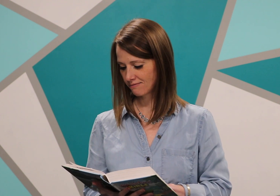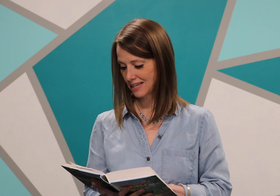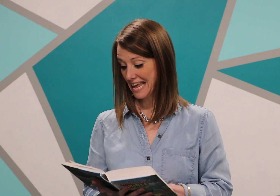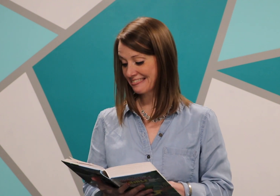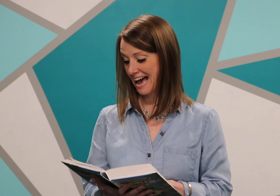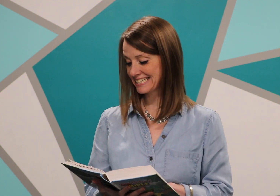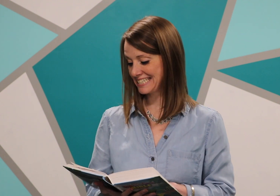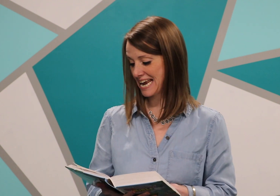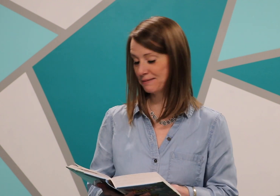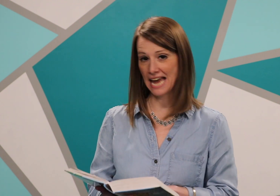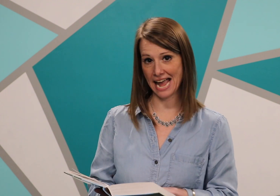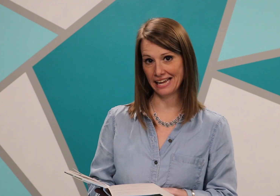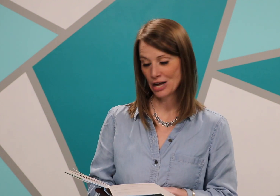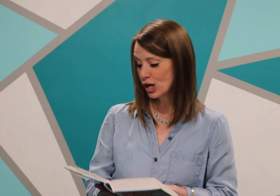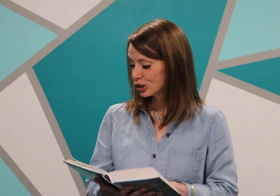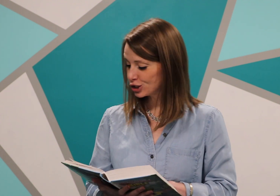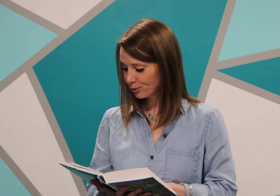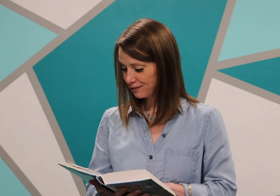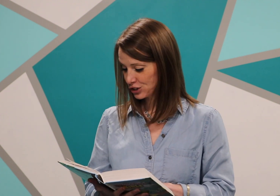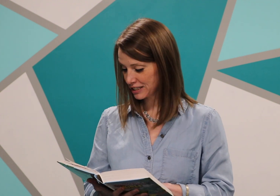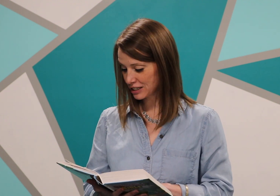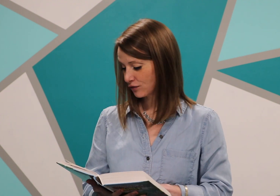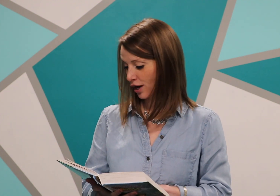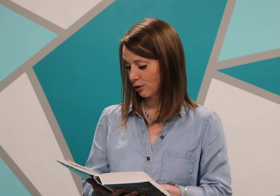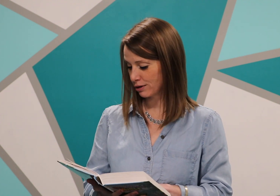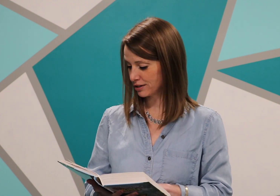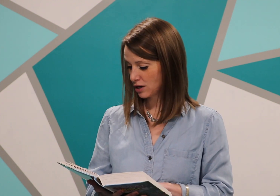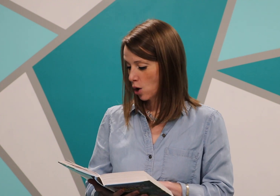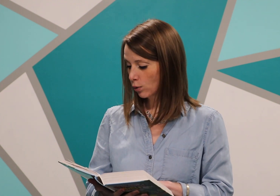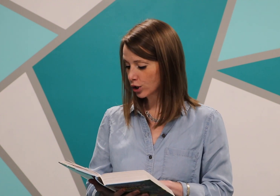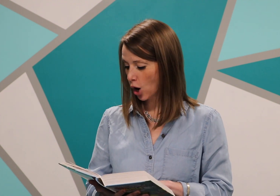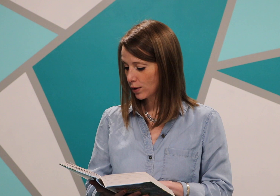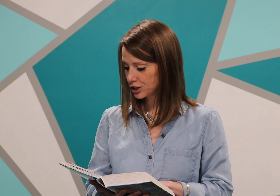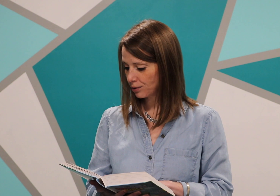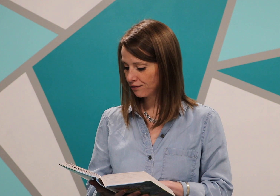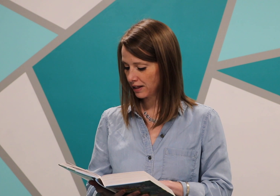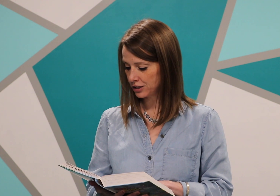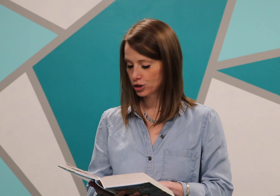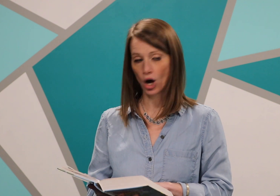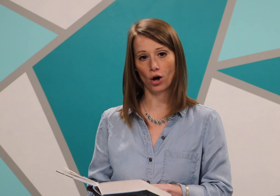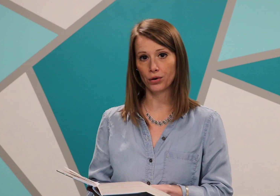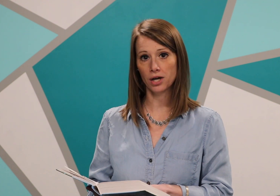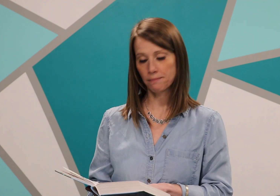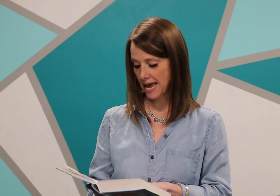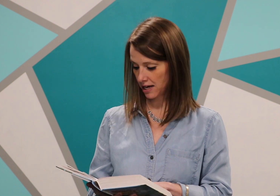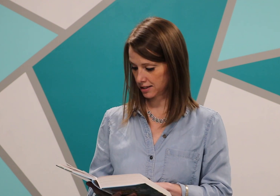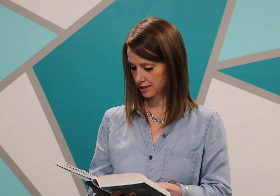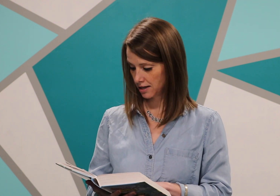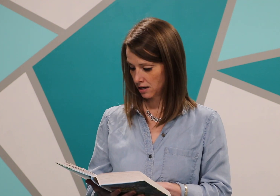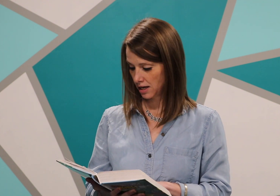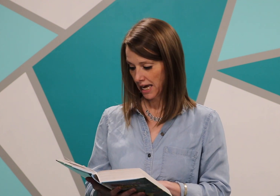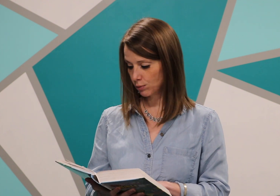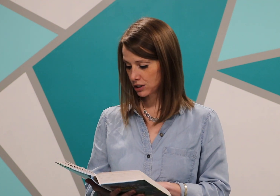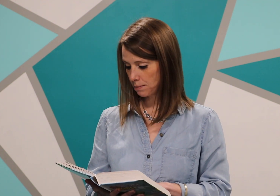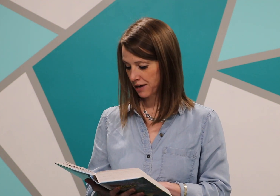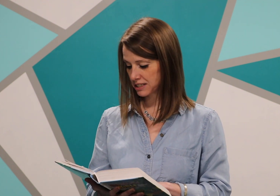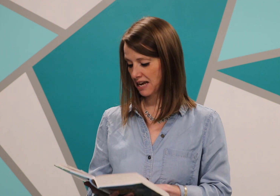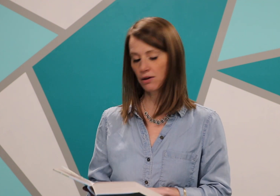That same day, two of Jesus' followers were going to a village called Emmaus. It was about seven